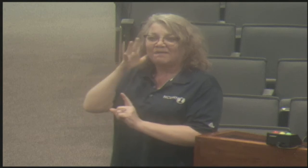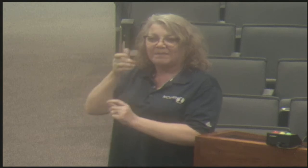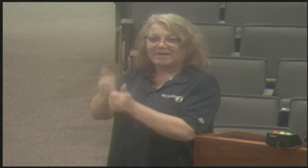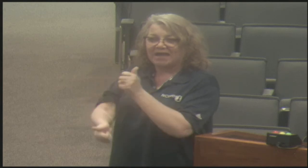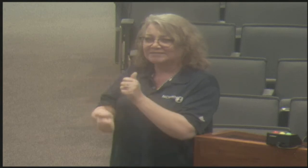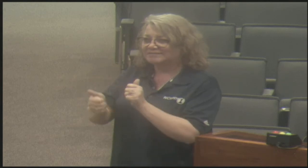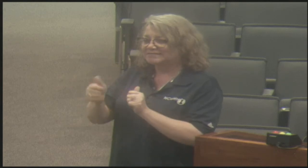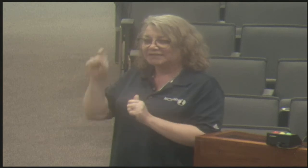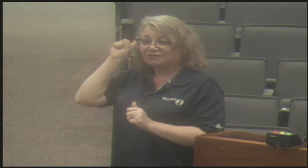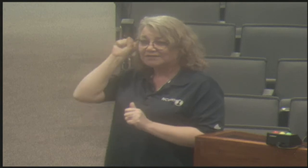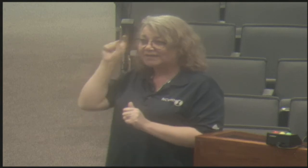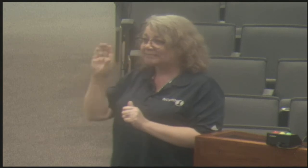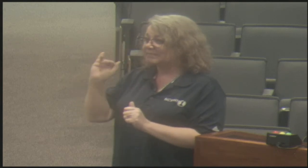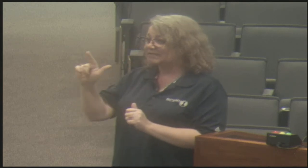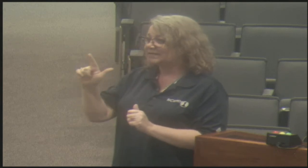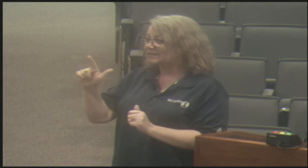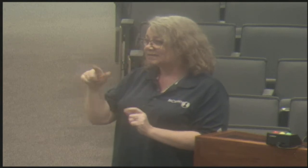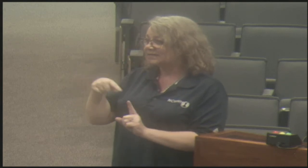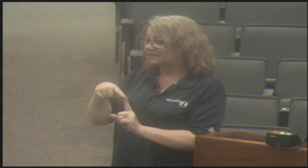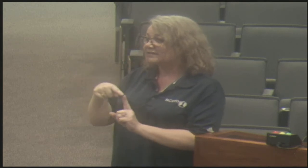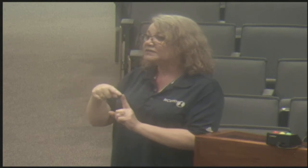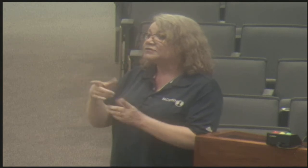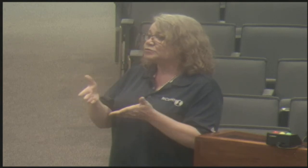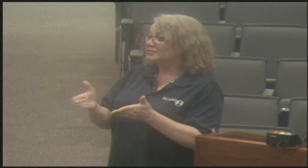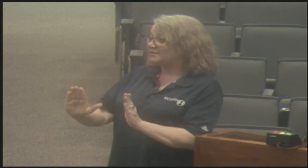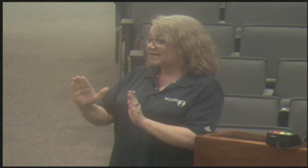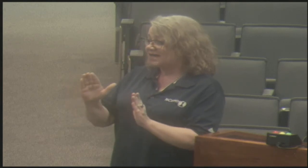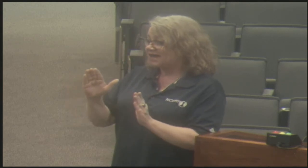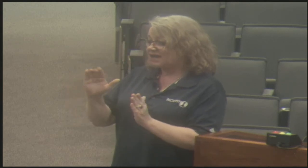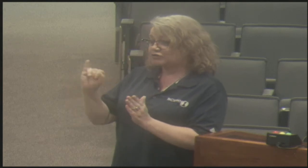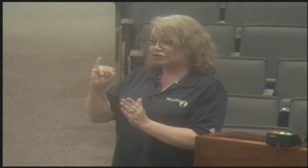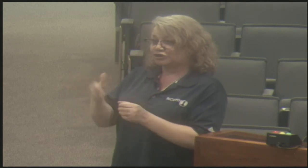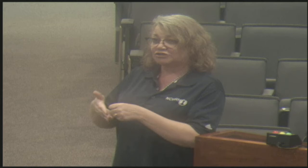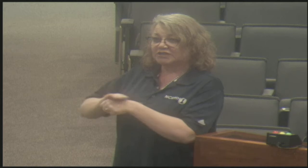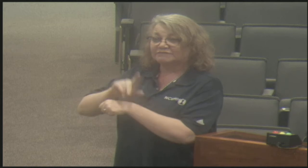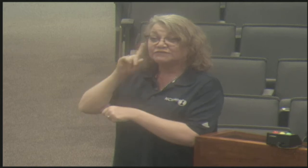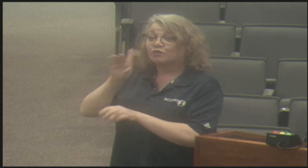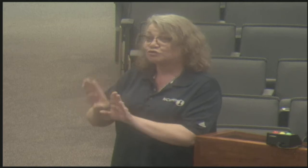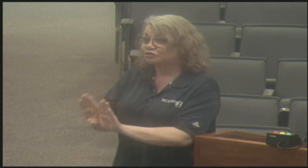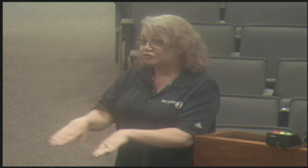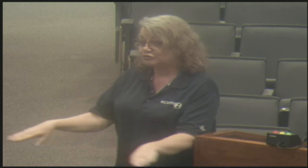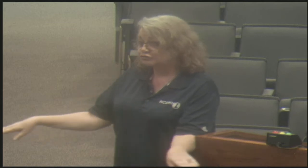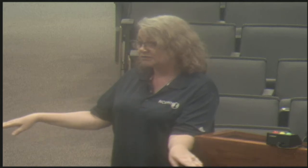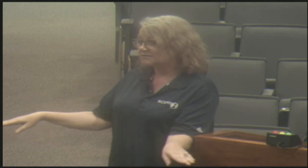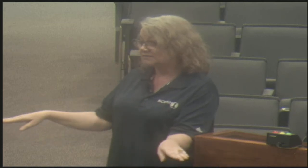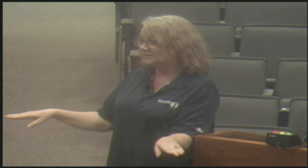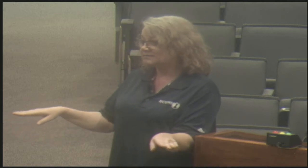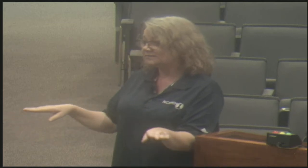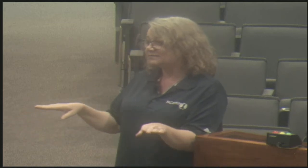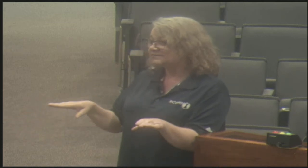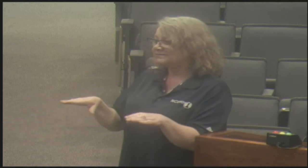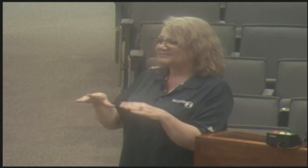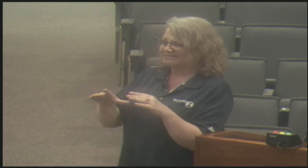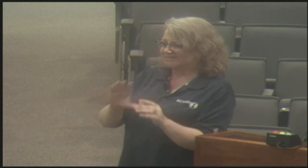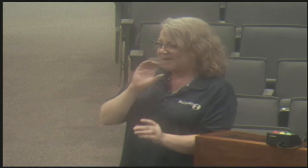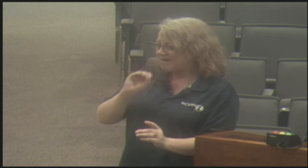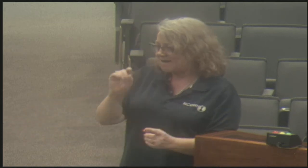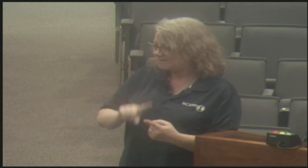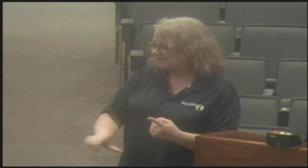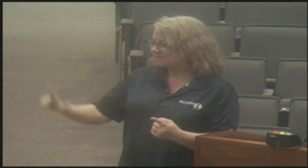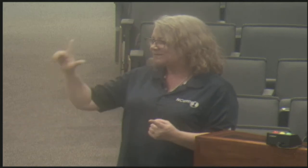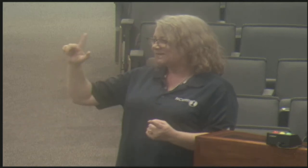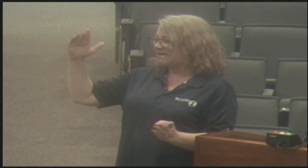one of the issues that are on the legislative floor that we are looking to have